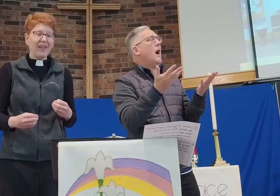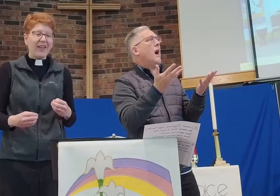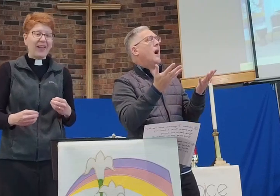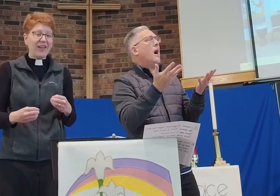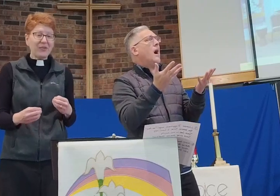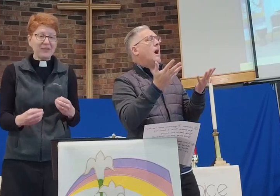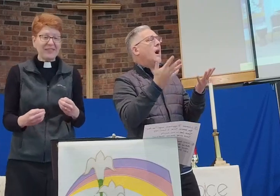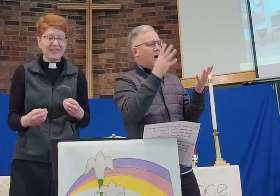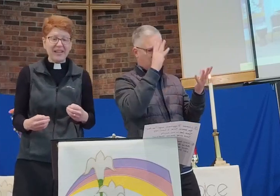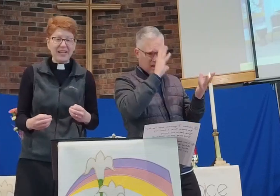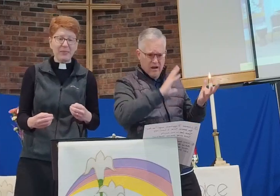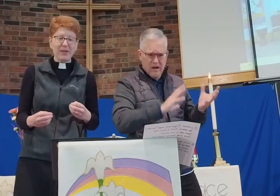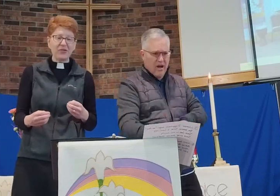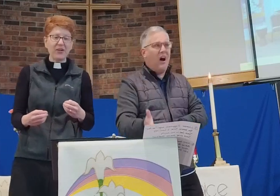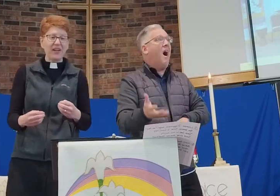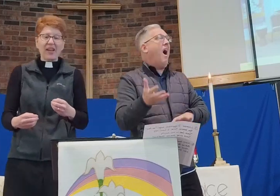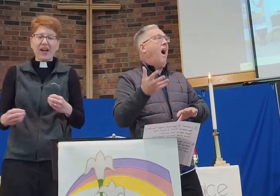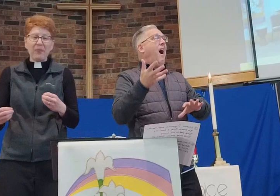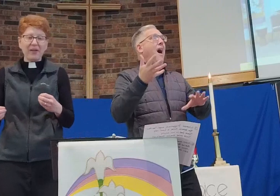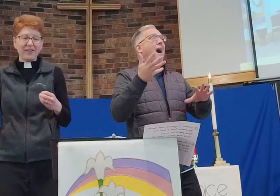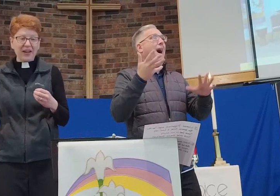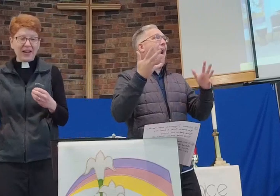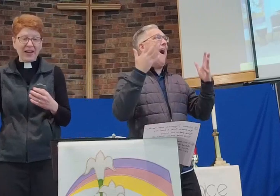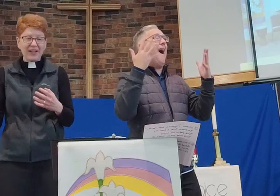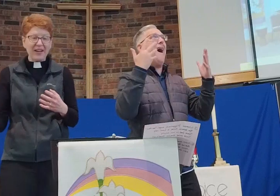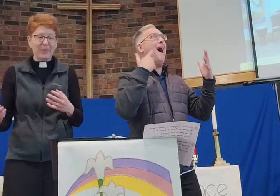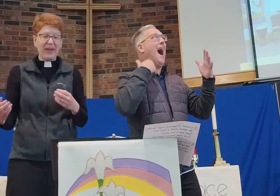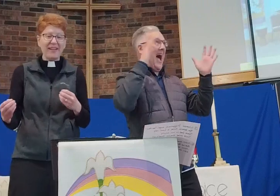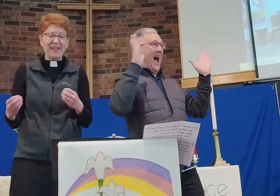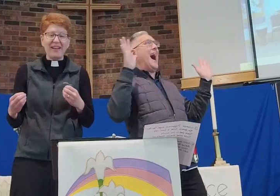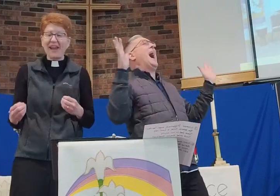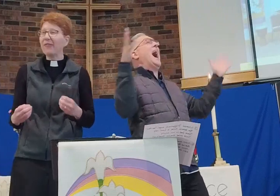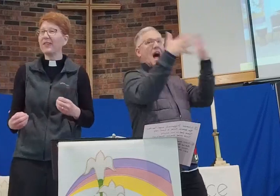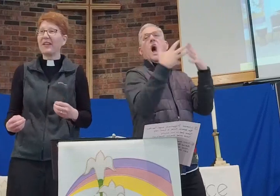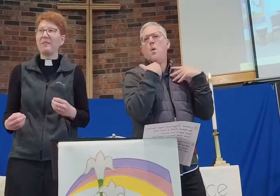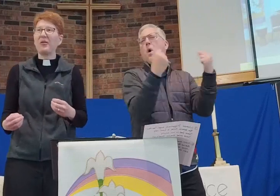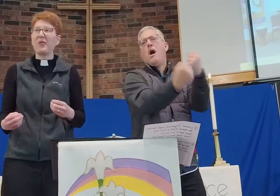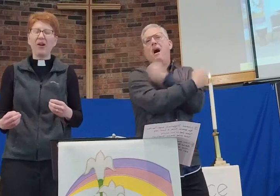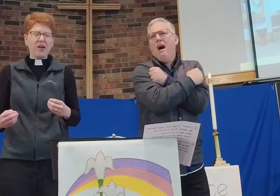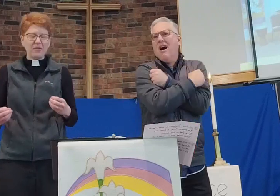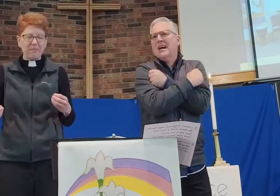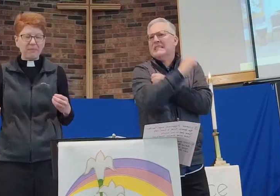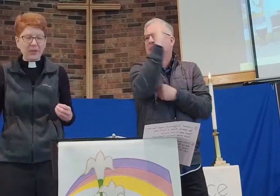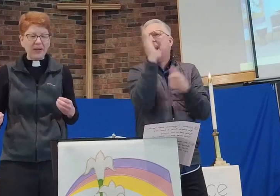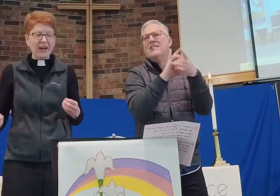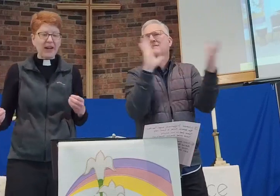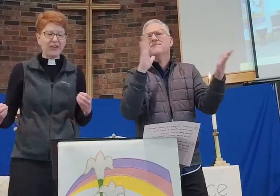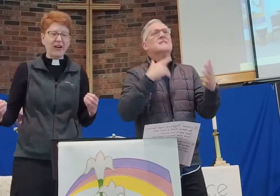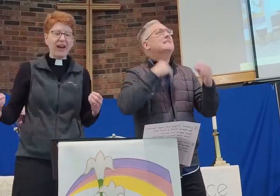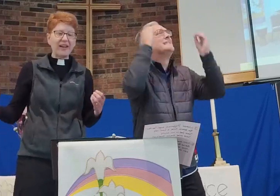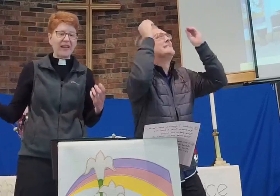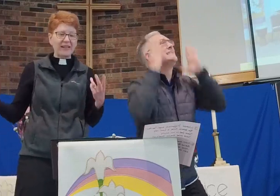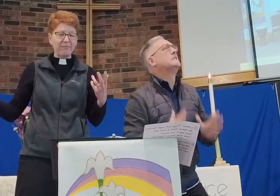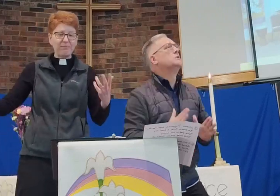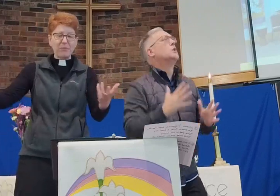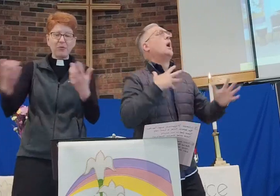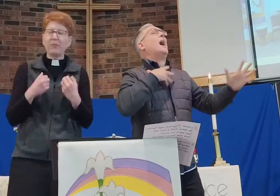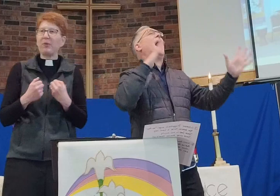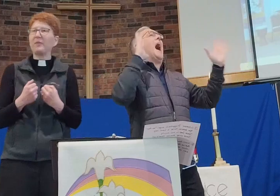I couldn't contain my joy. wanted to hug him and never let him go. Rabboni, I cried, and I moved to pull him